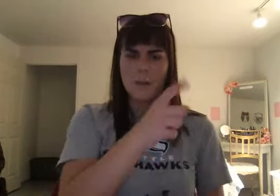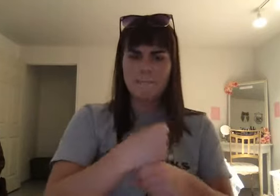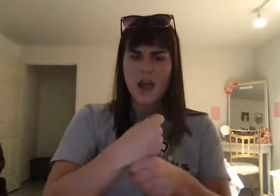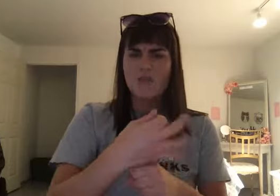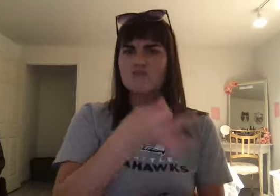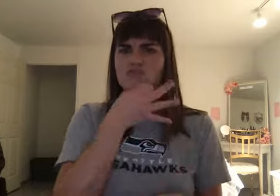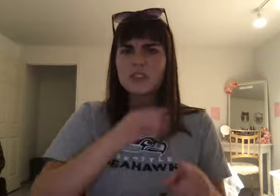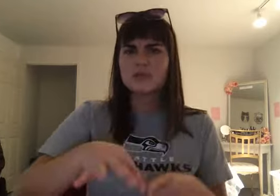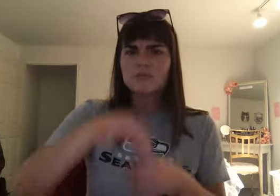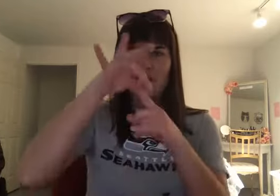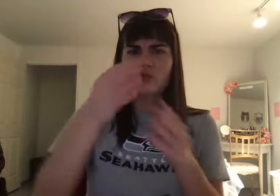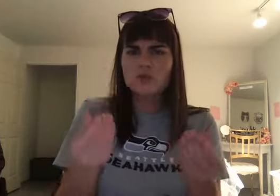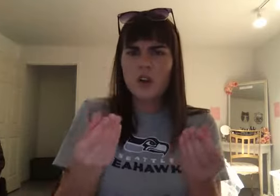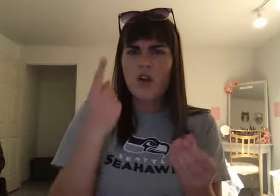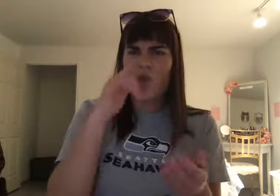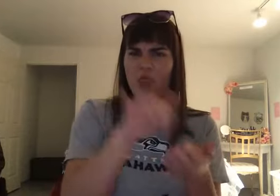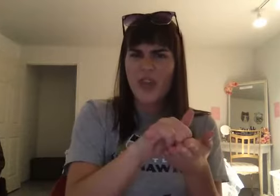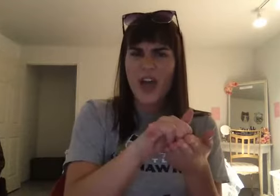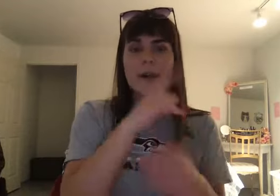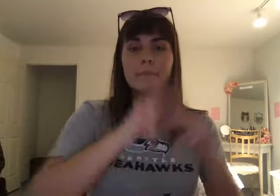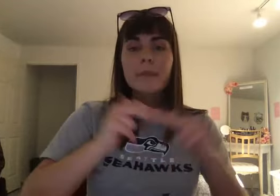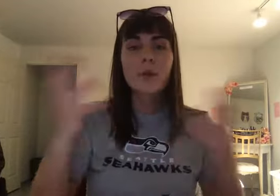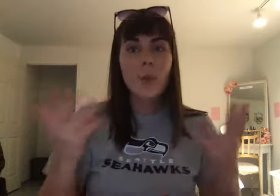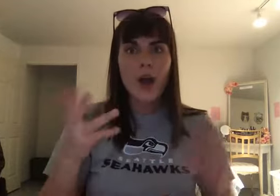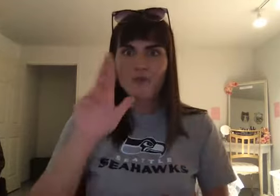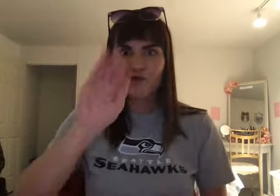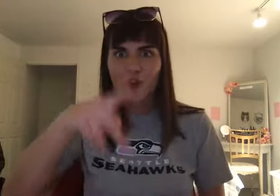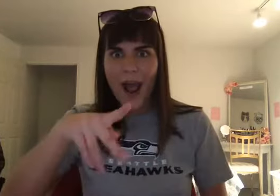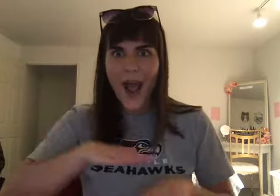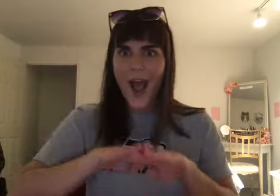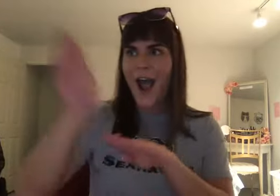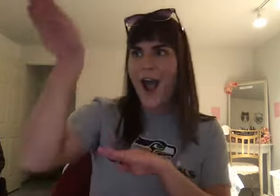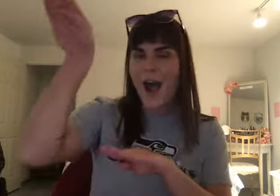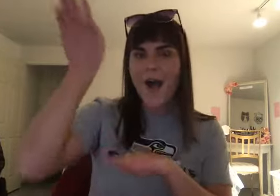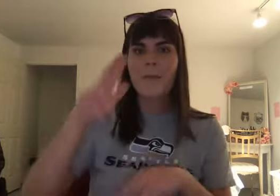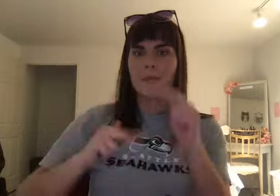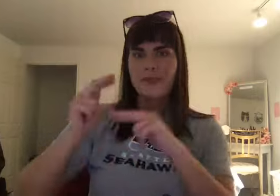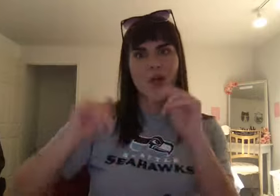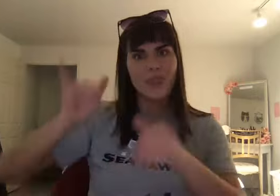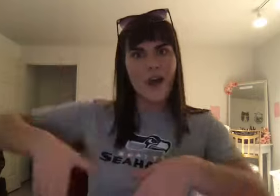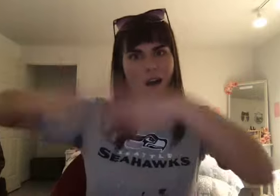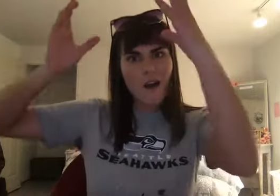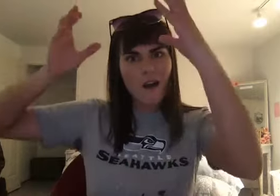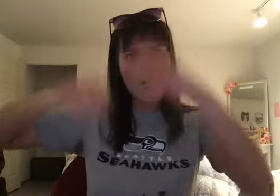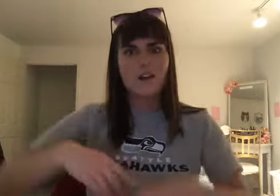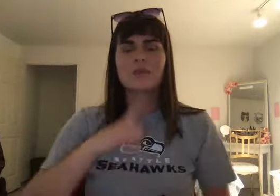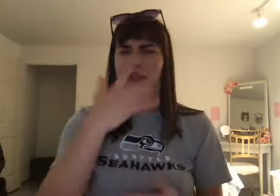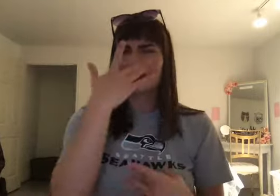to need to create things like. Ramps. To get those materials. To be built. And. It's interesting. That these large structures. Which would